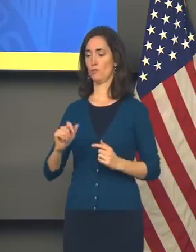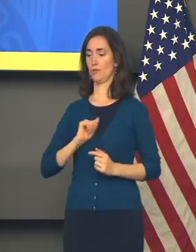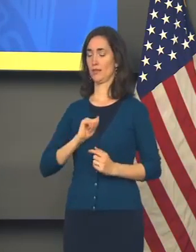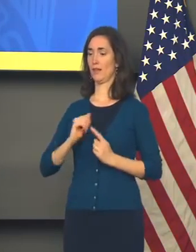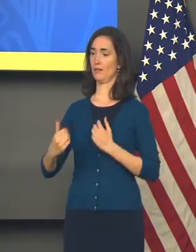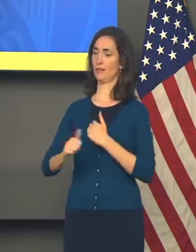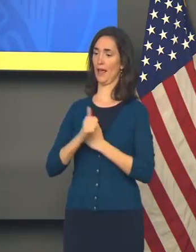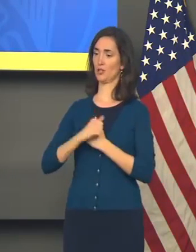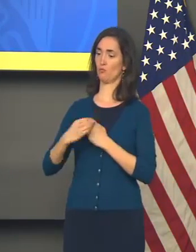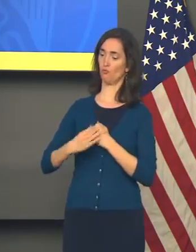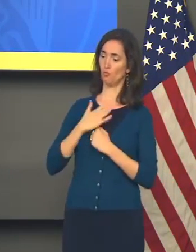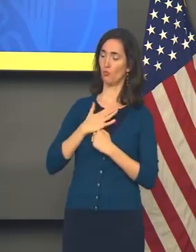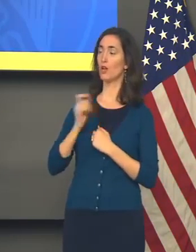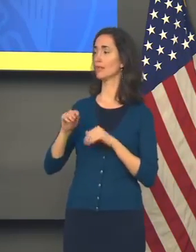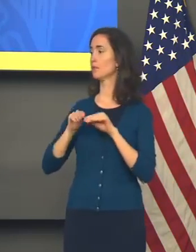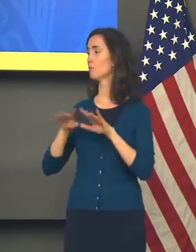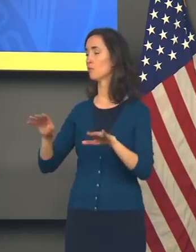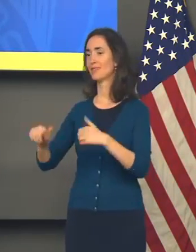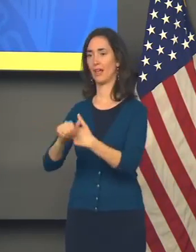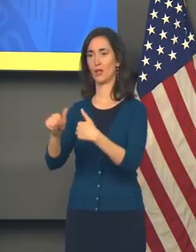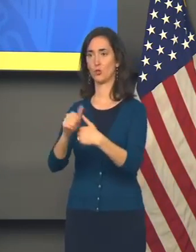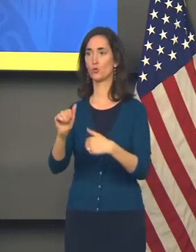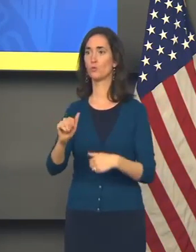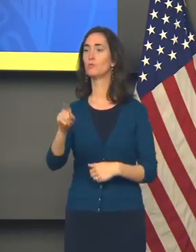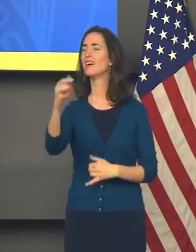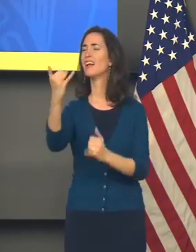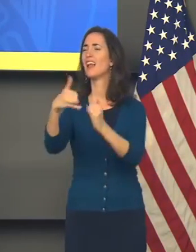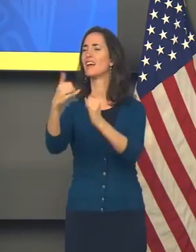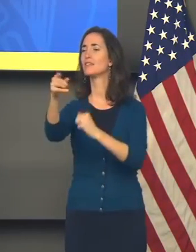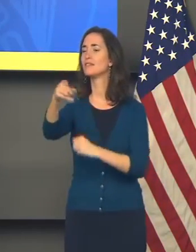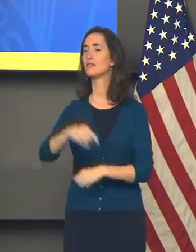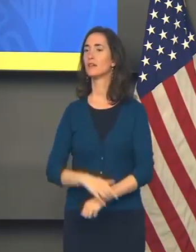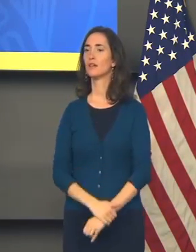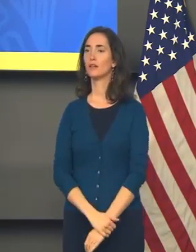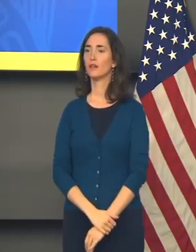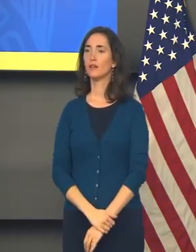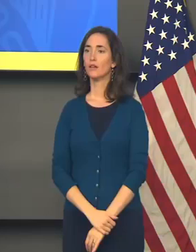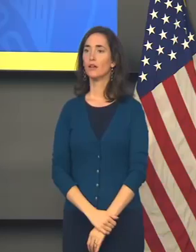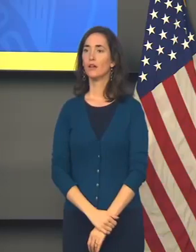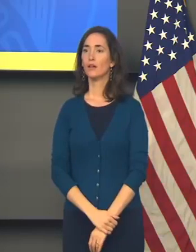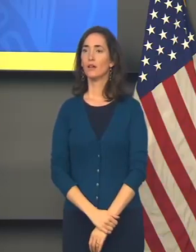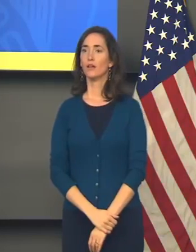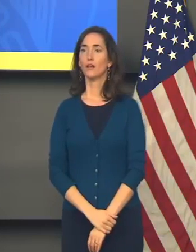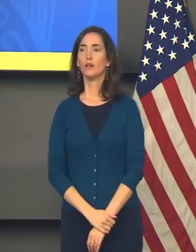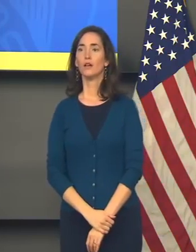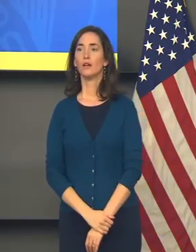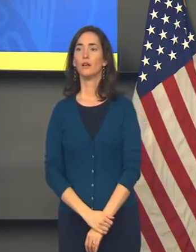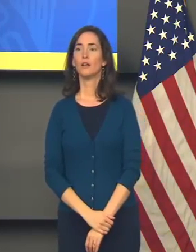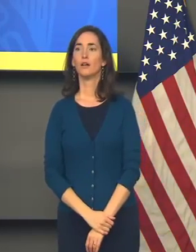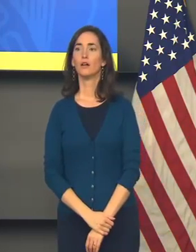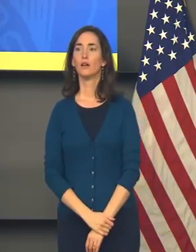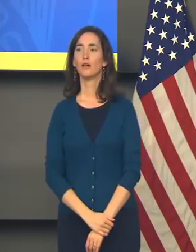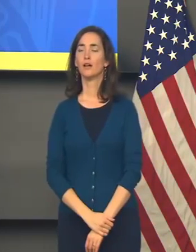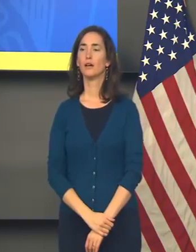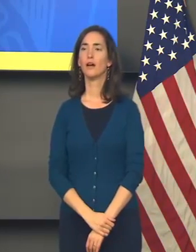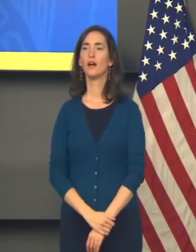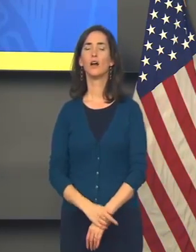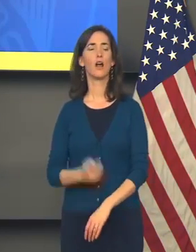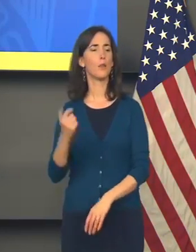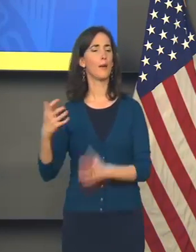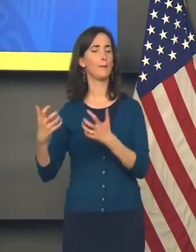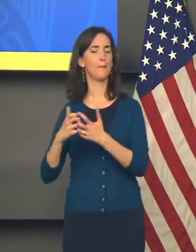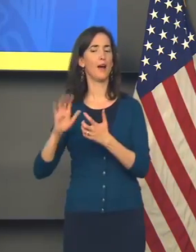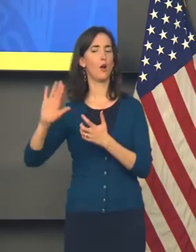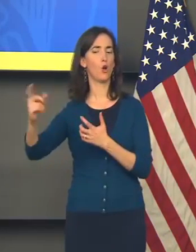risk. There's no question about that. Yeah, one last question. It's kind of following along what he said. It's kind of